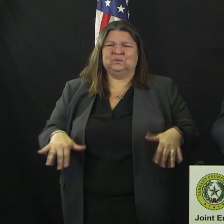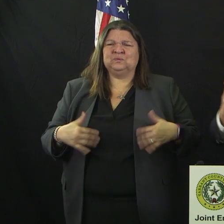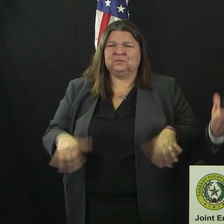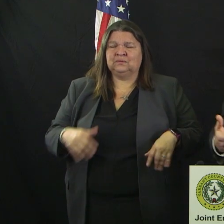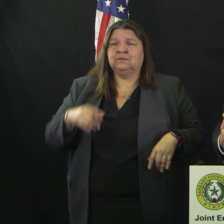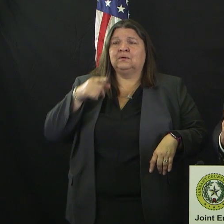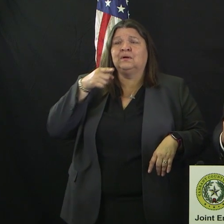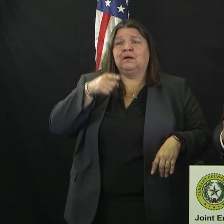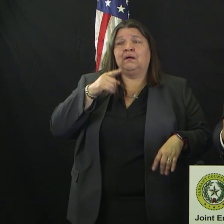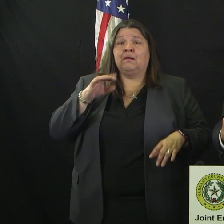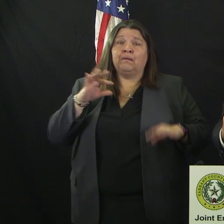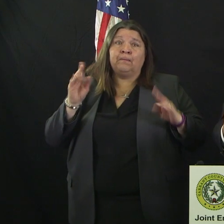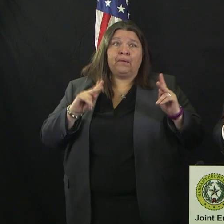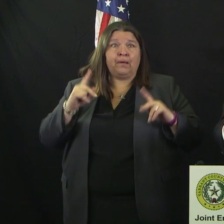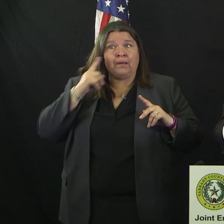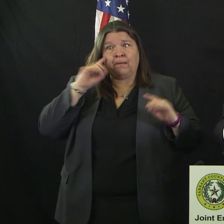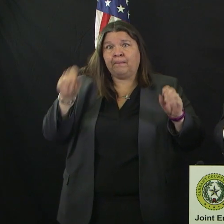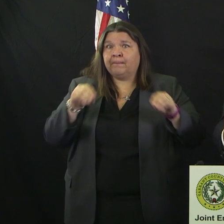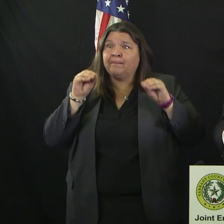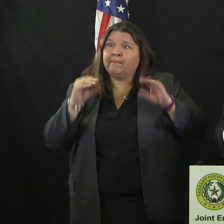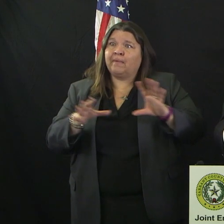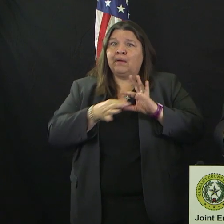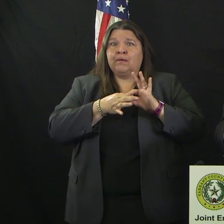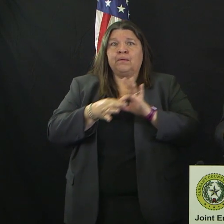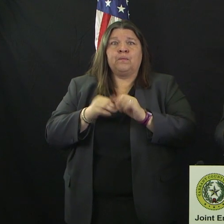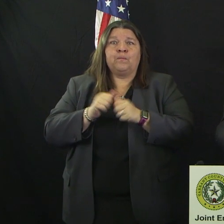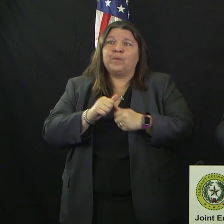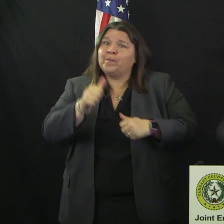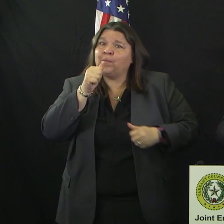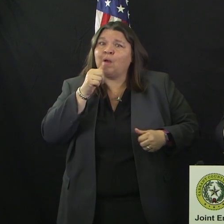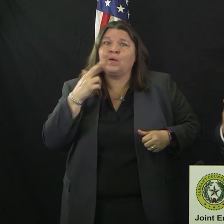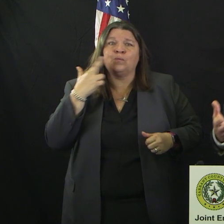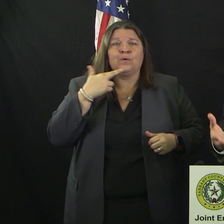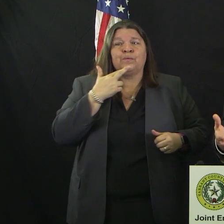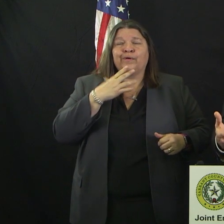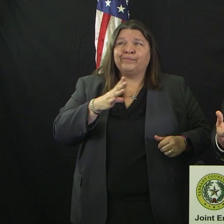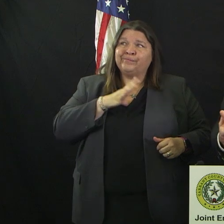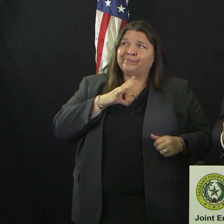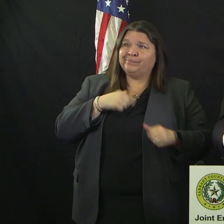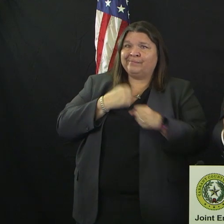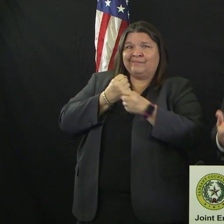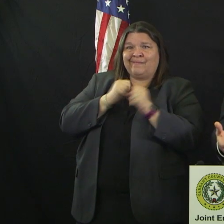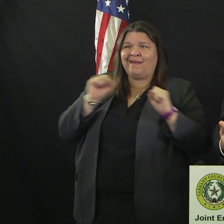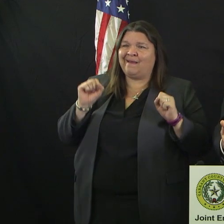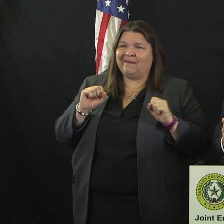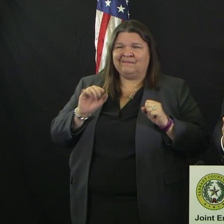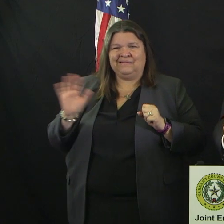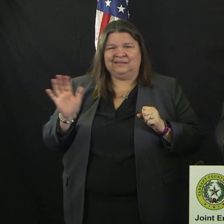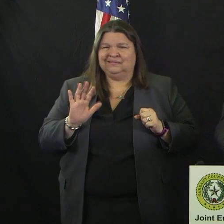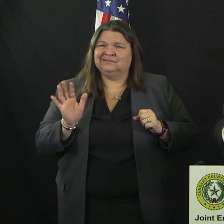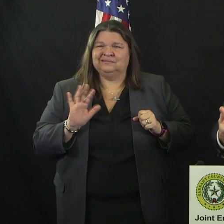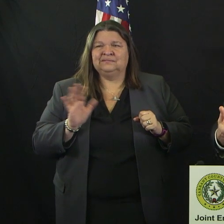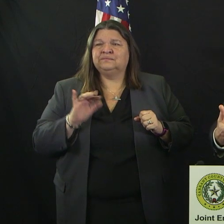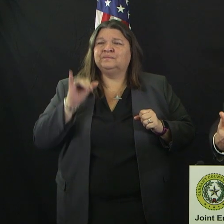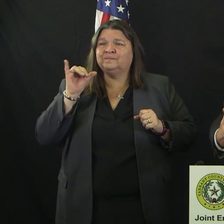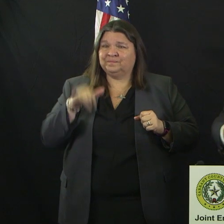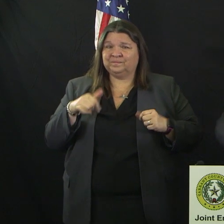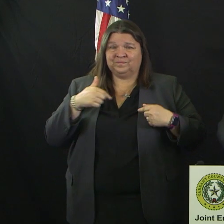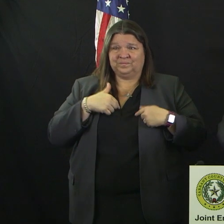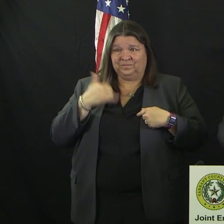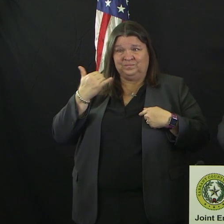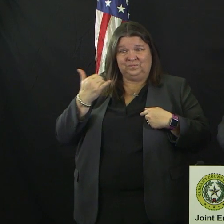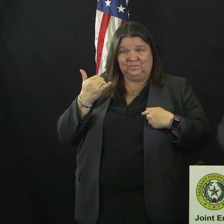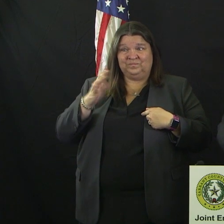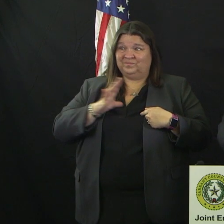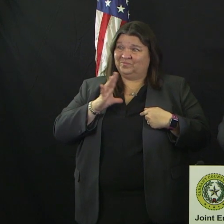bars and restaurants, and if we shut them down, all of a sudden everything's okay. They were chosen because of the way that people